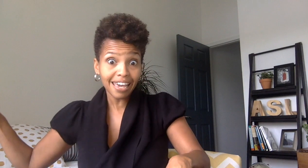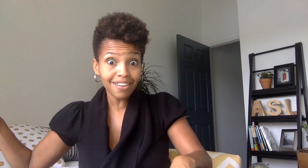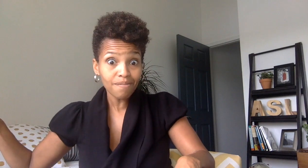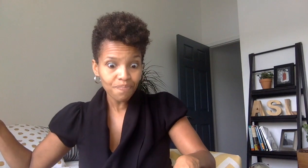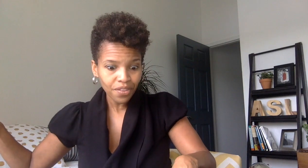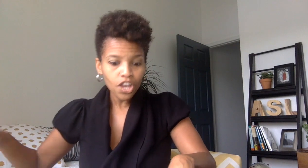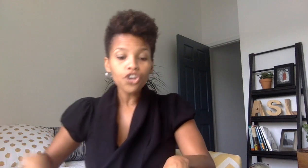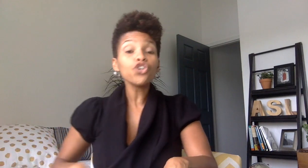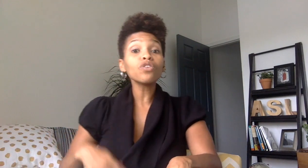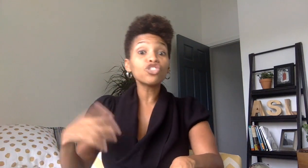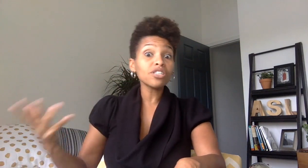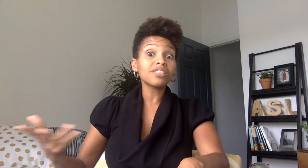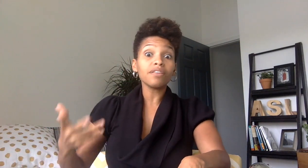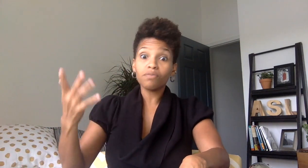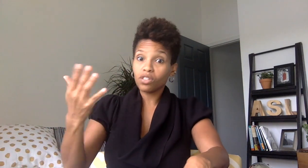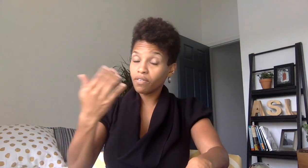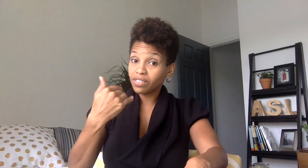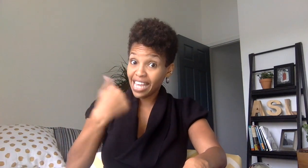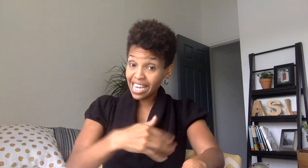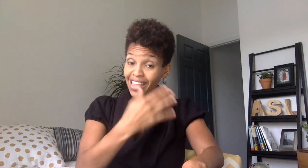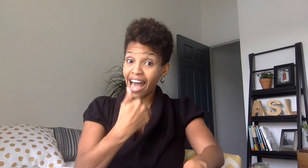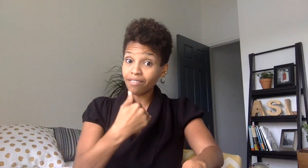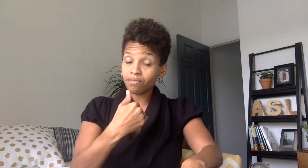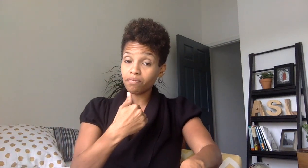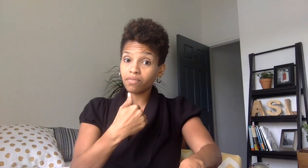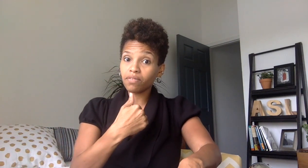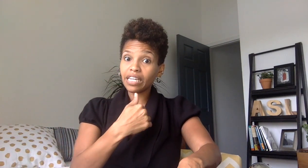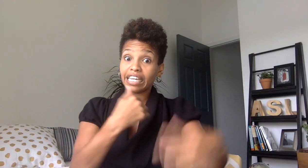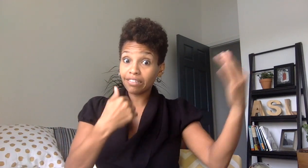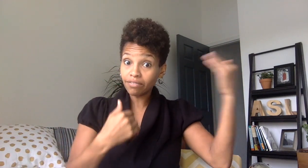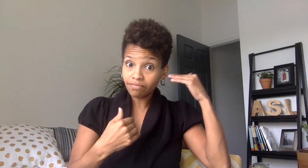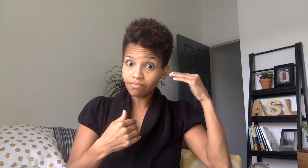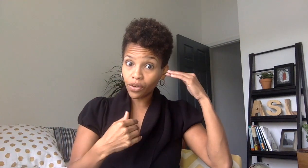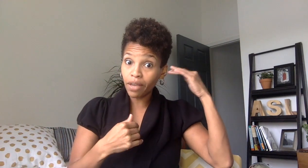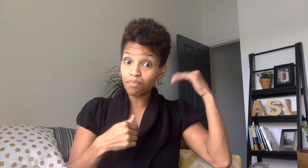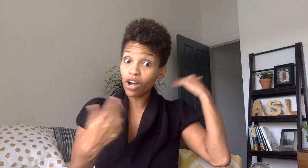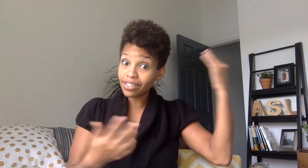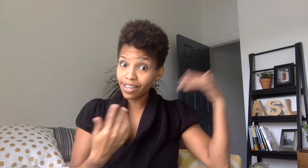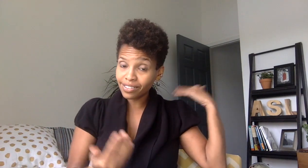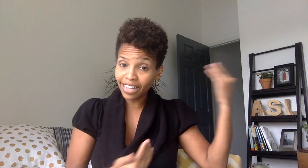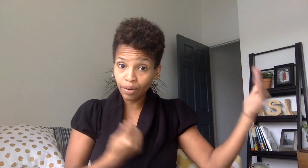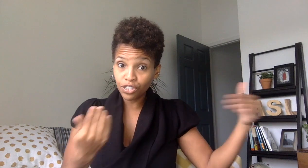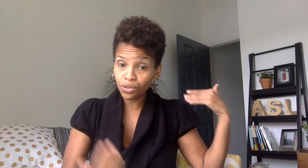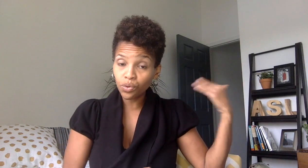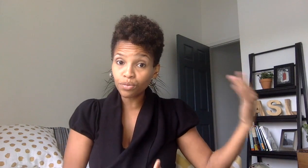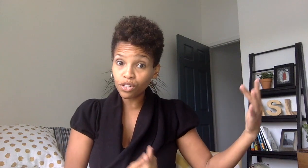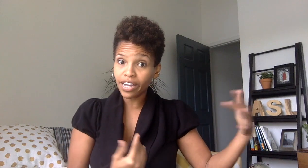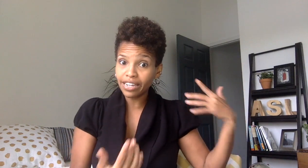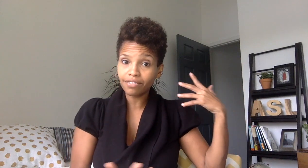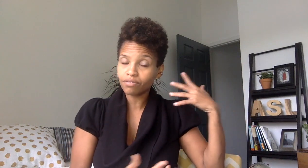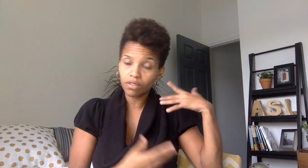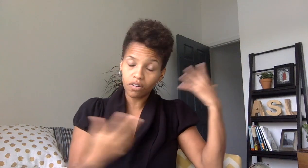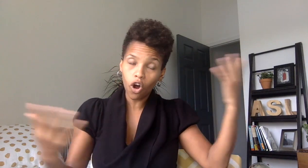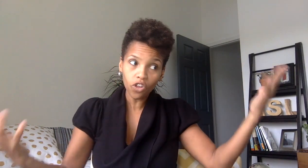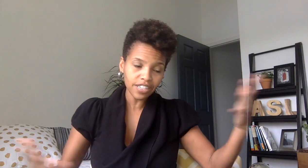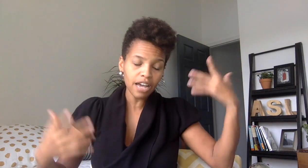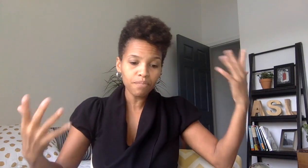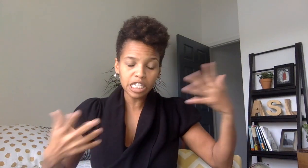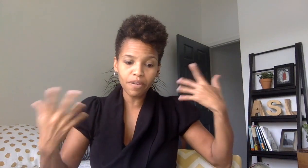you would just take that in okay process it like we do when we're signing all the time but especially